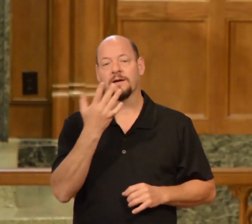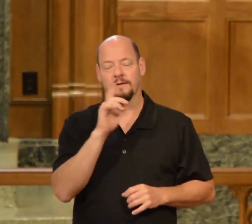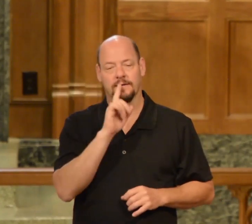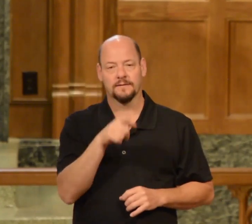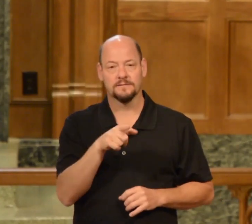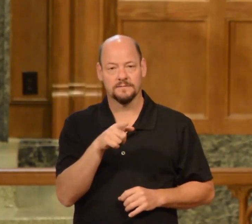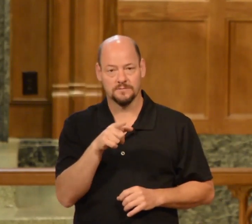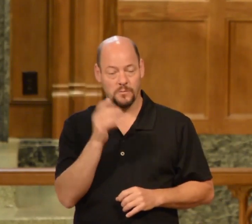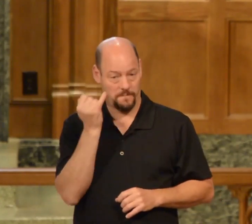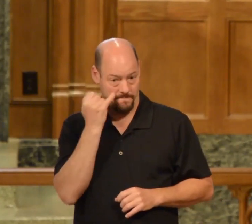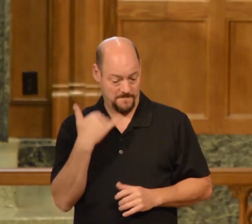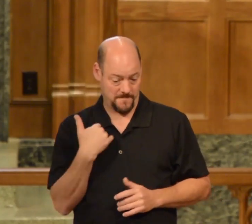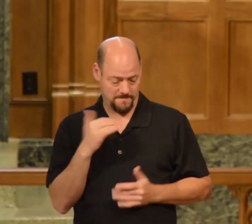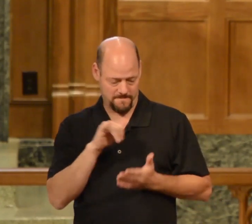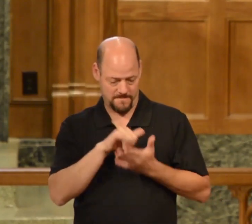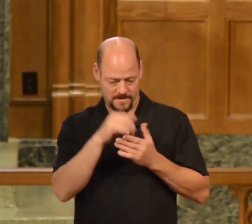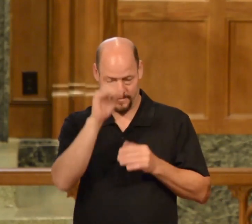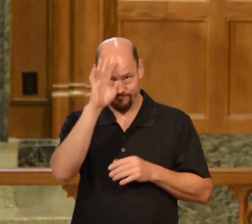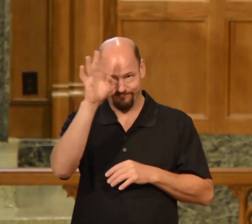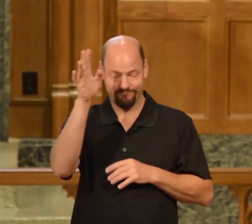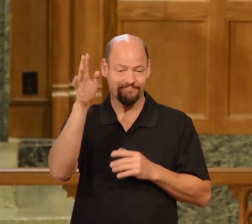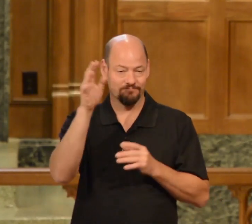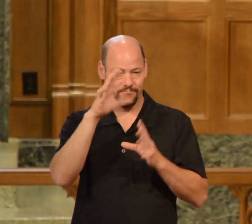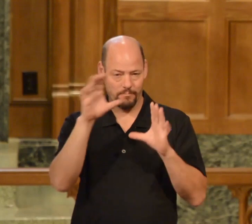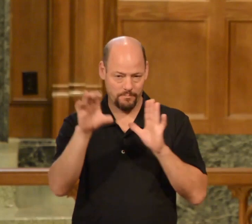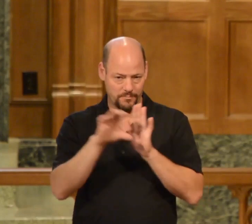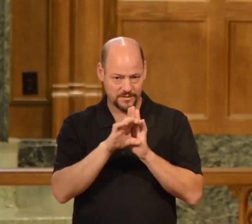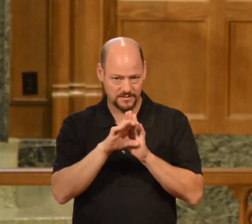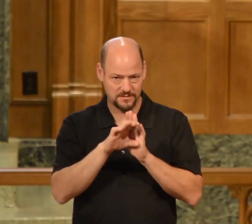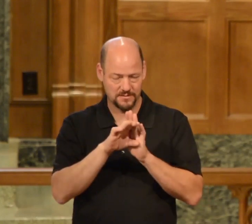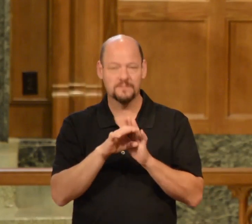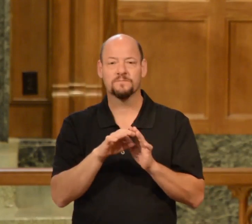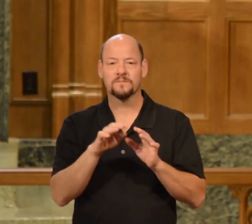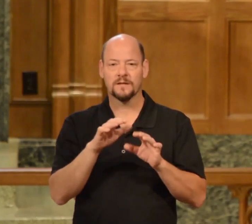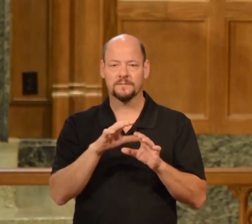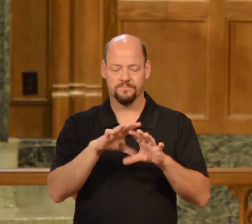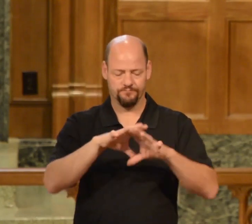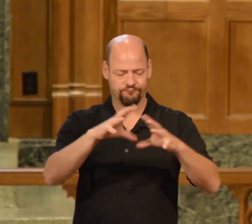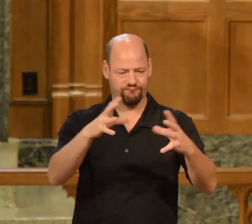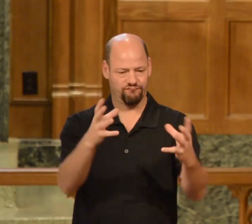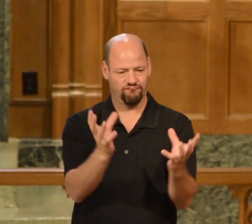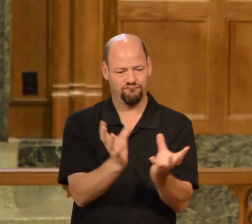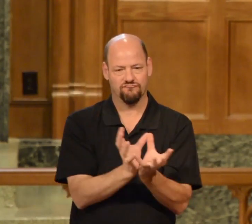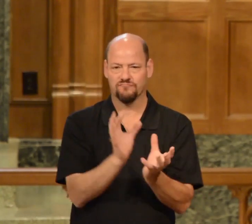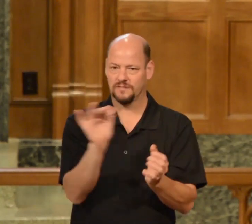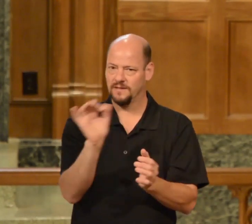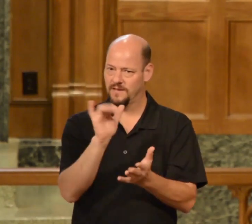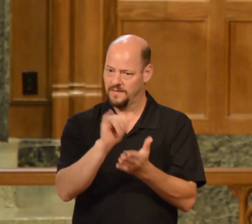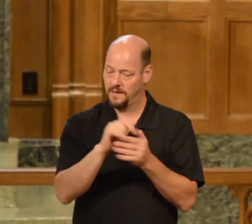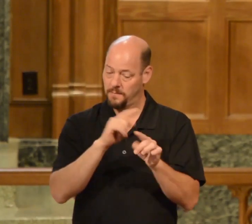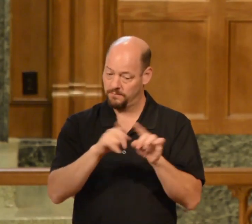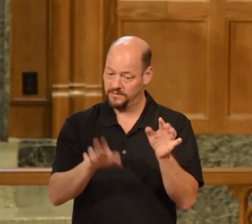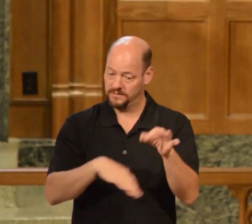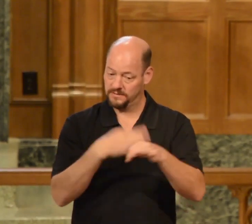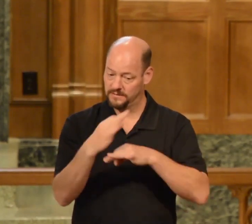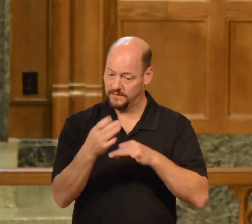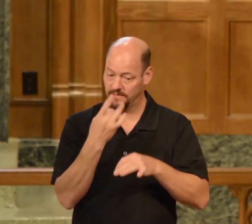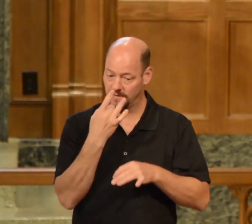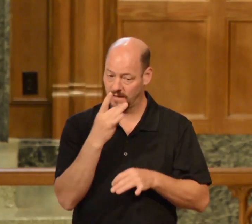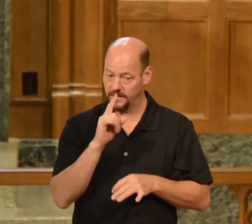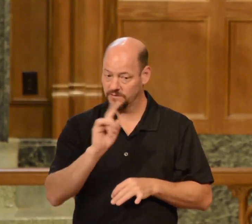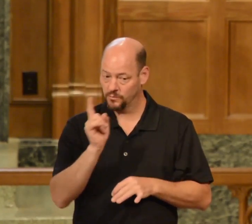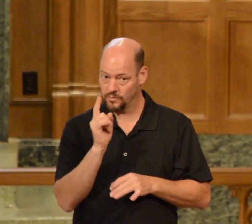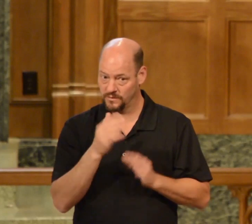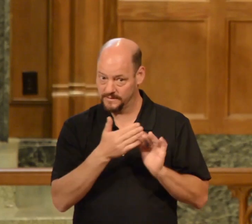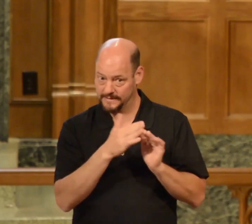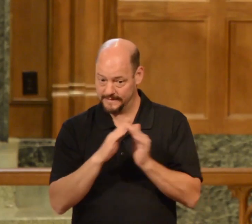imagine a map or a globe like that but instead of the lights being where the cities are the lights are where people